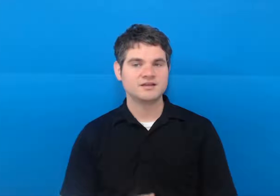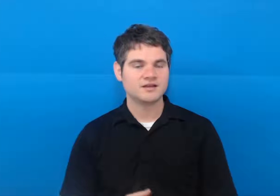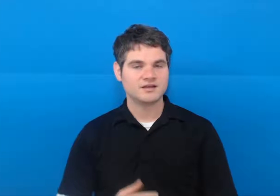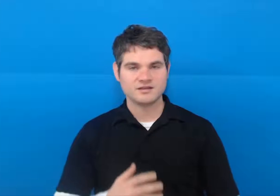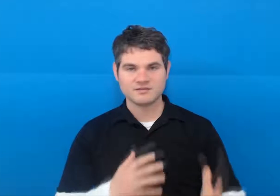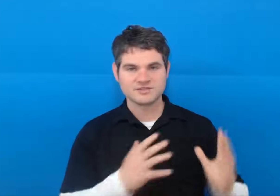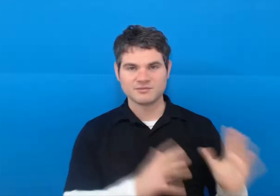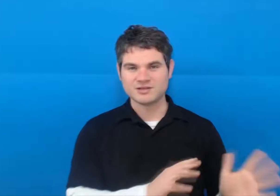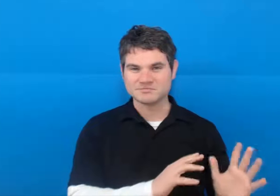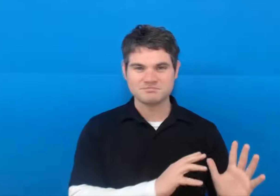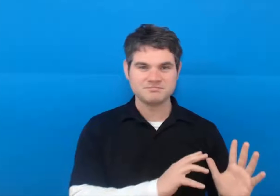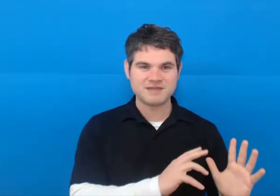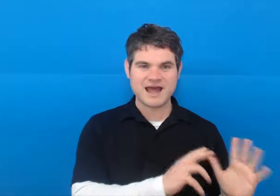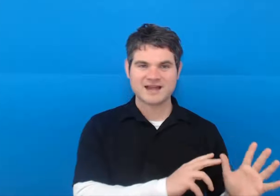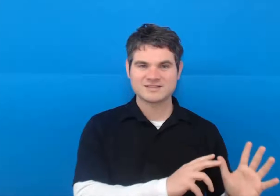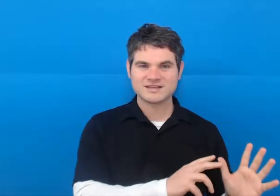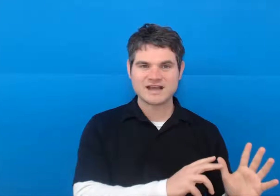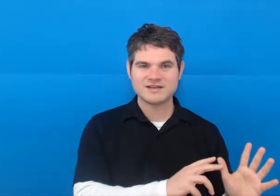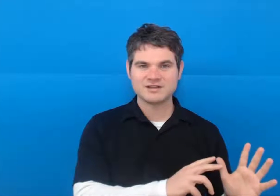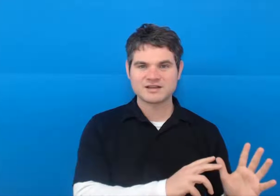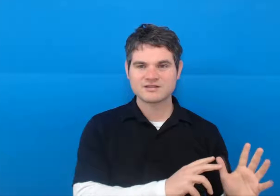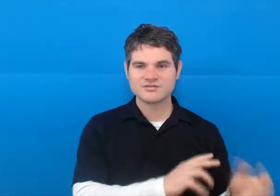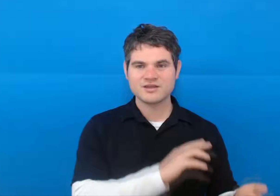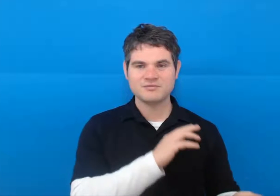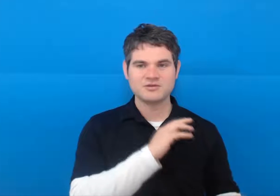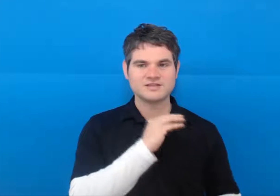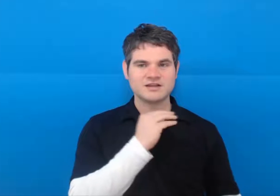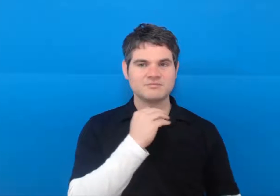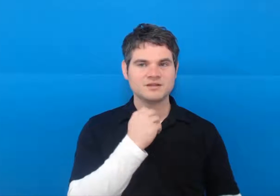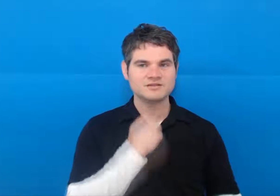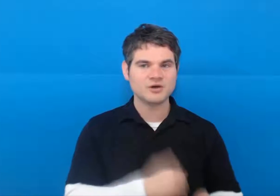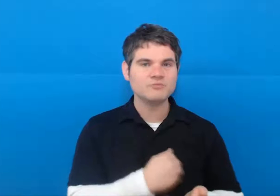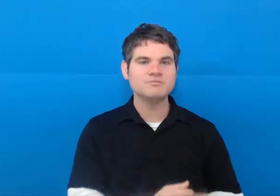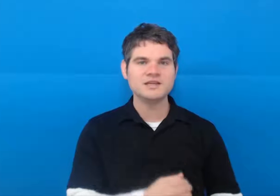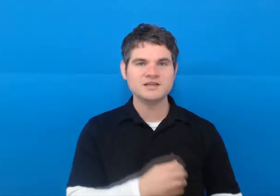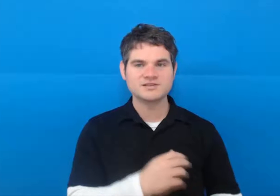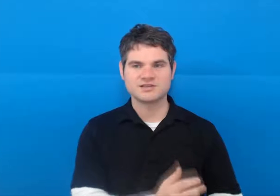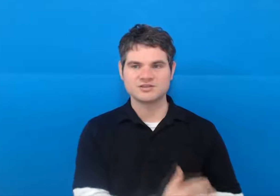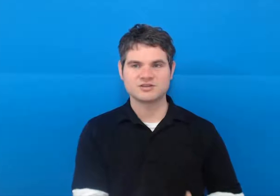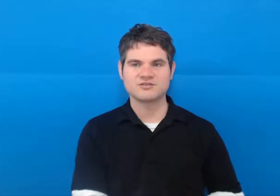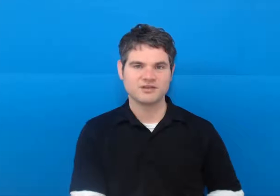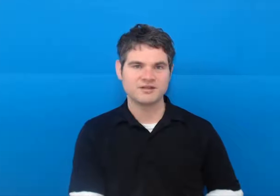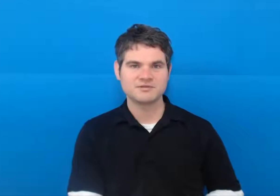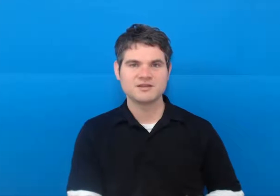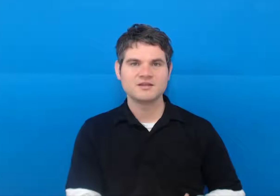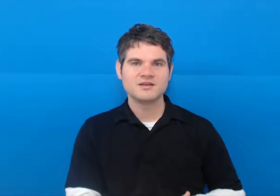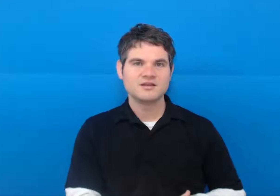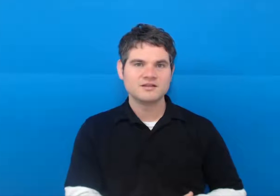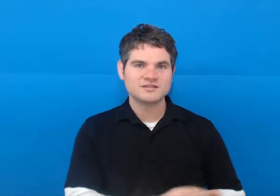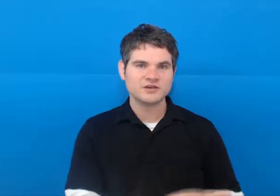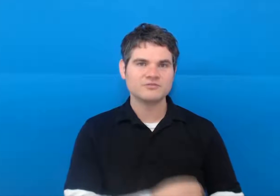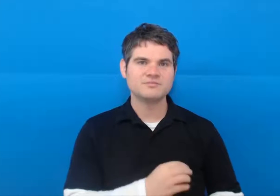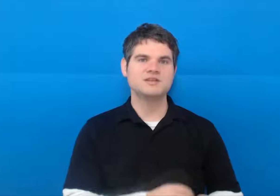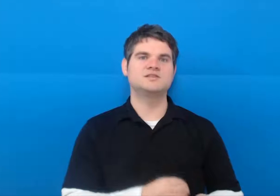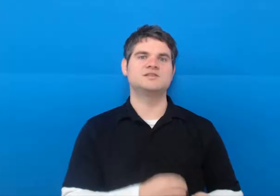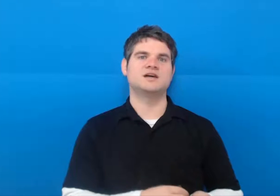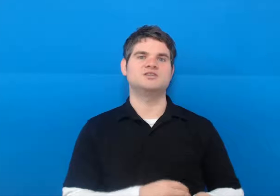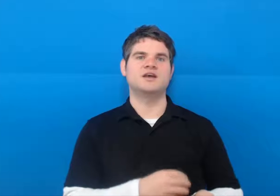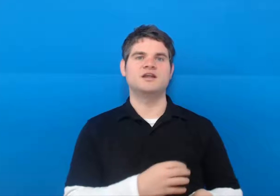if someone's acting kind of like a creep you can tell them don't be such a creep don't be such an